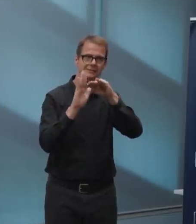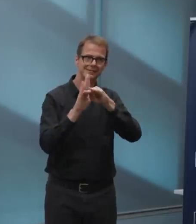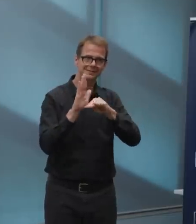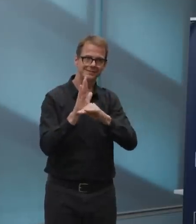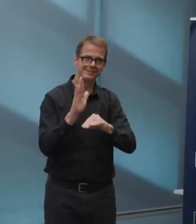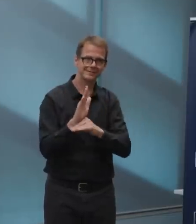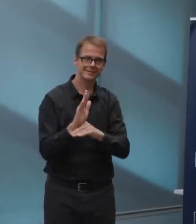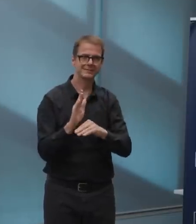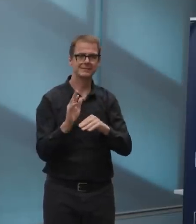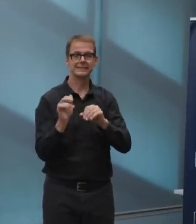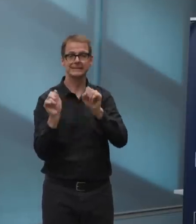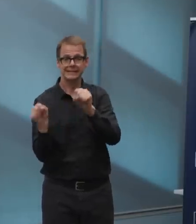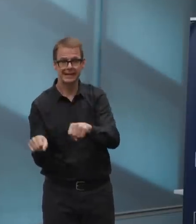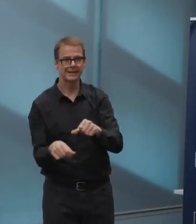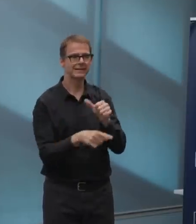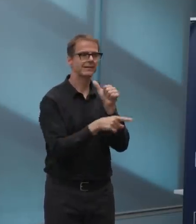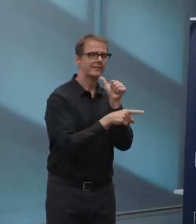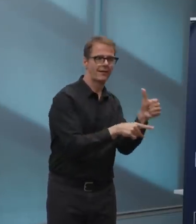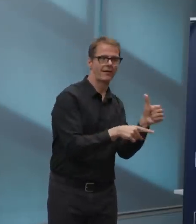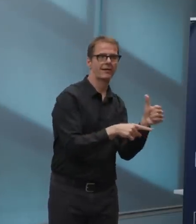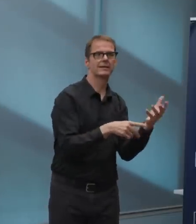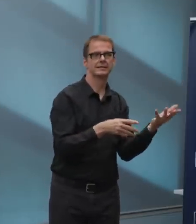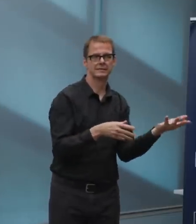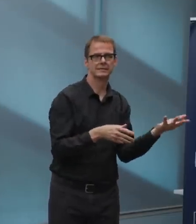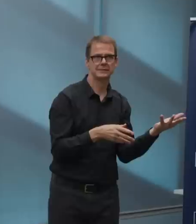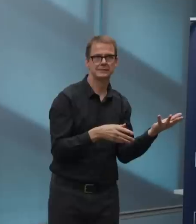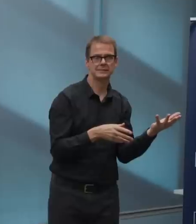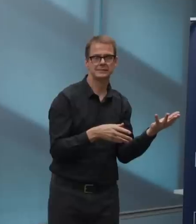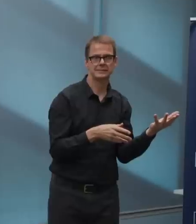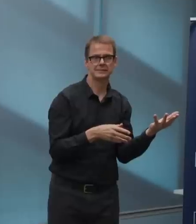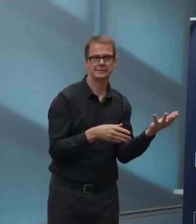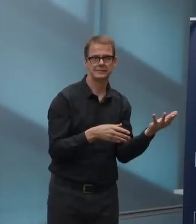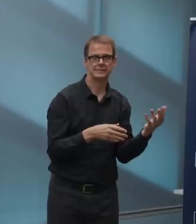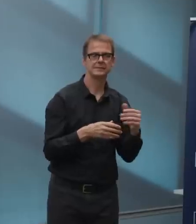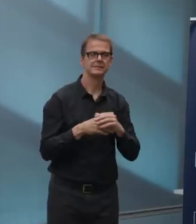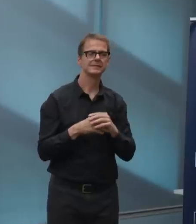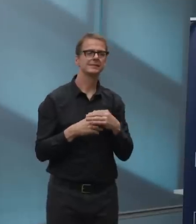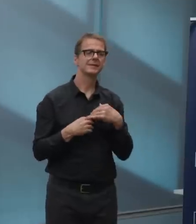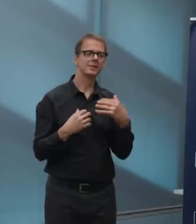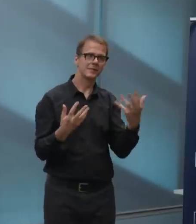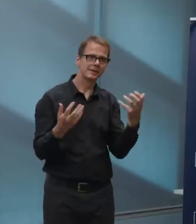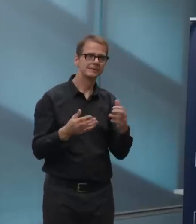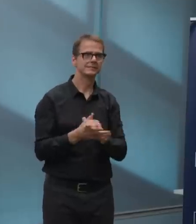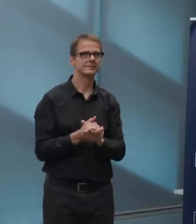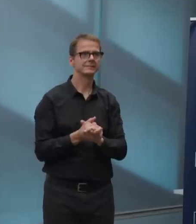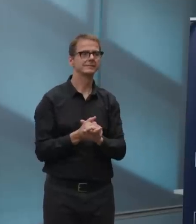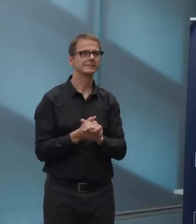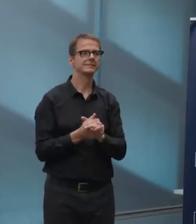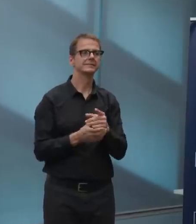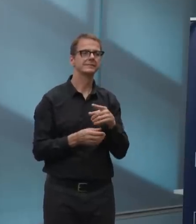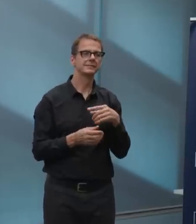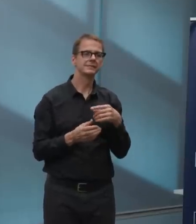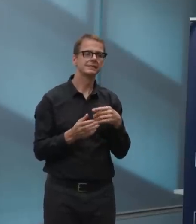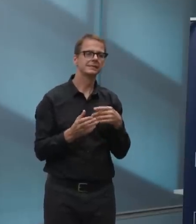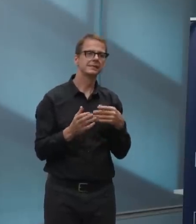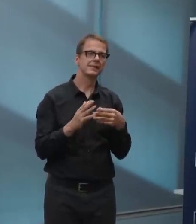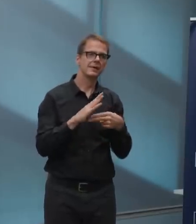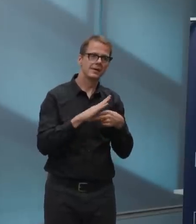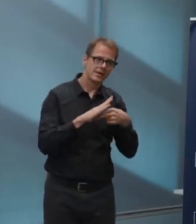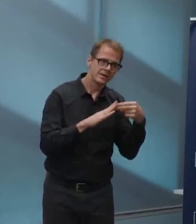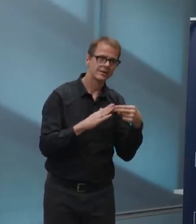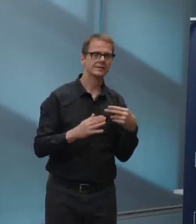they're honoring the rules. Honoring the guidelines and, and doing their part to limit the potential for this being, uh,